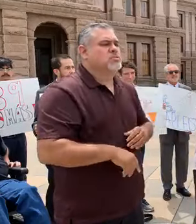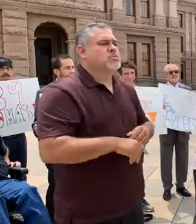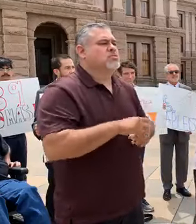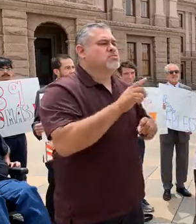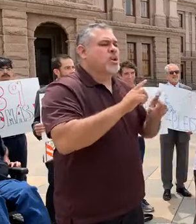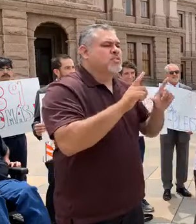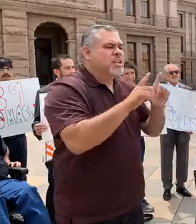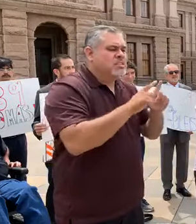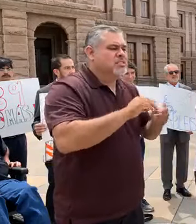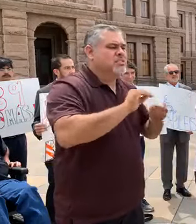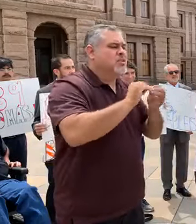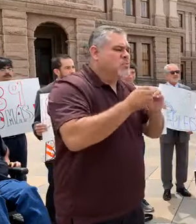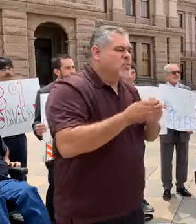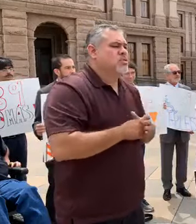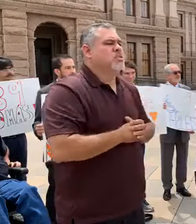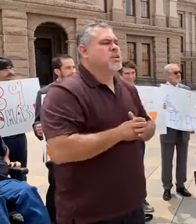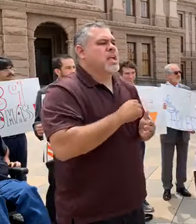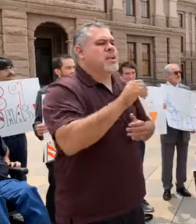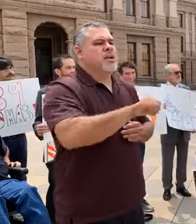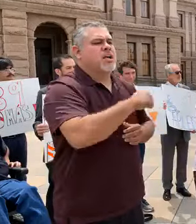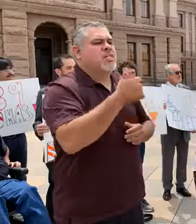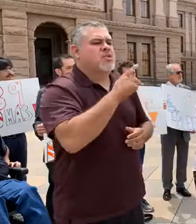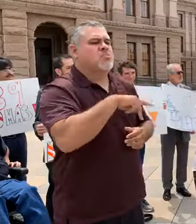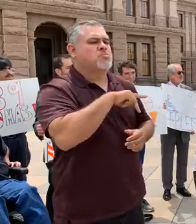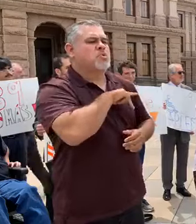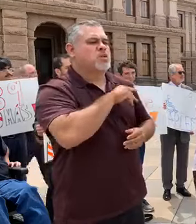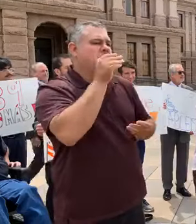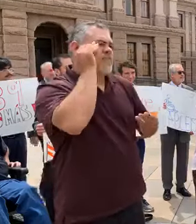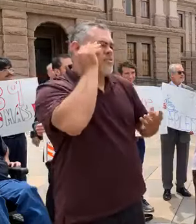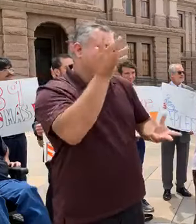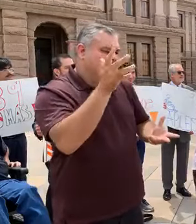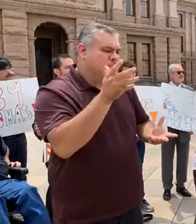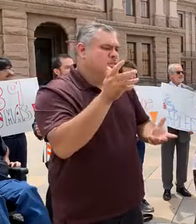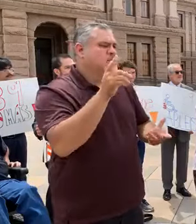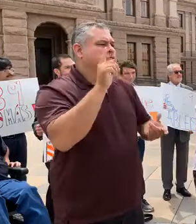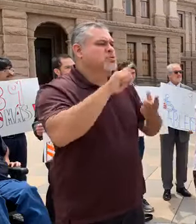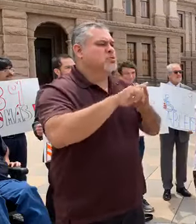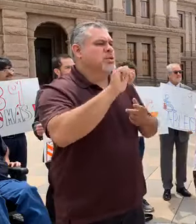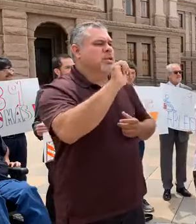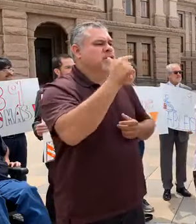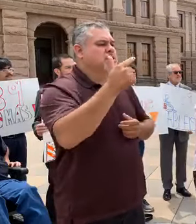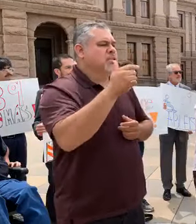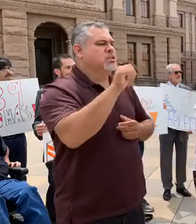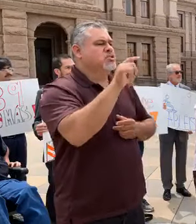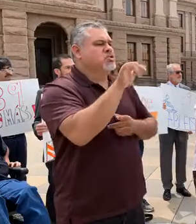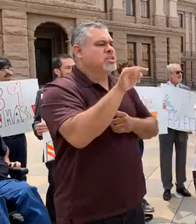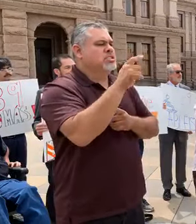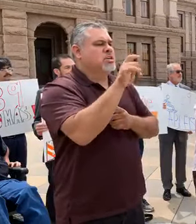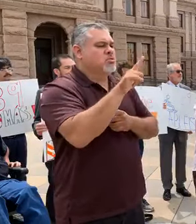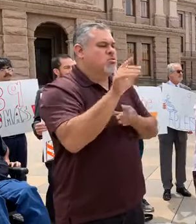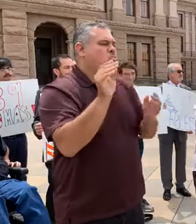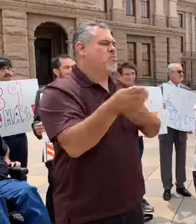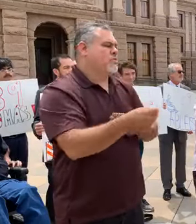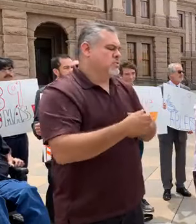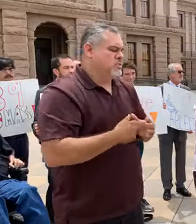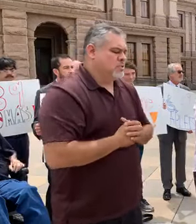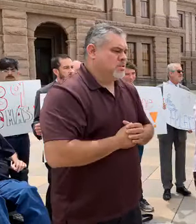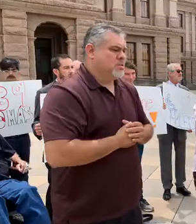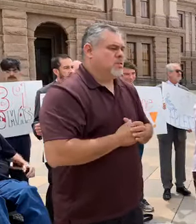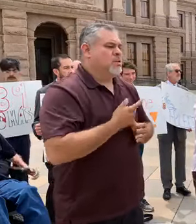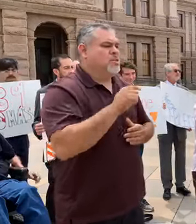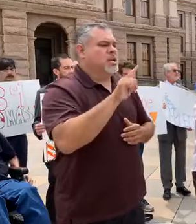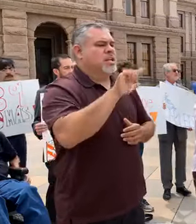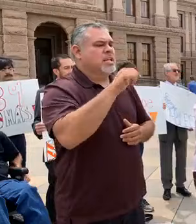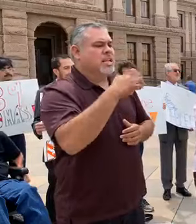license numbers and other personal information to the Attorney General's office. The League, other